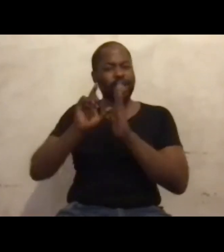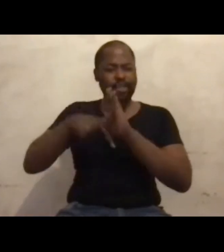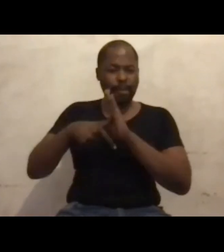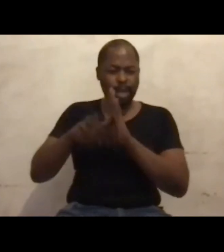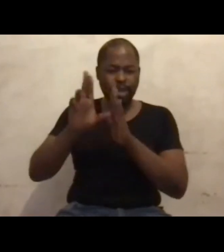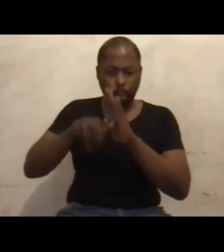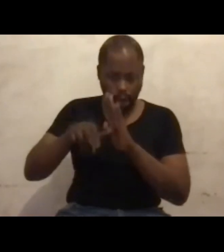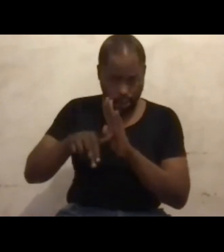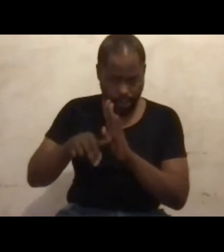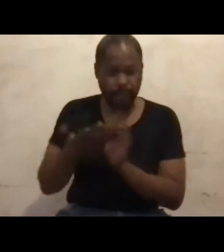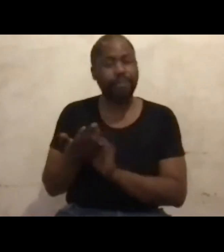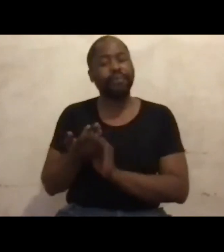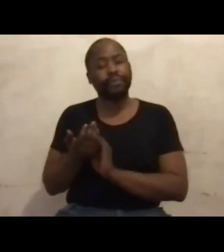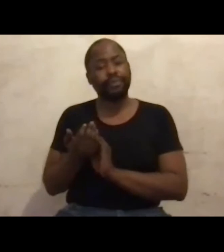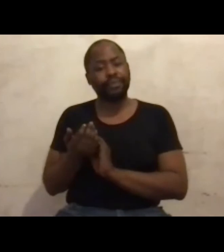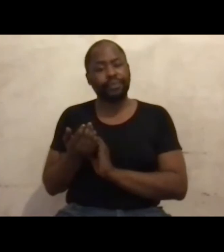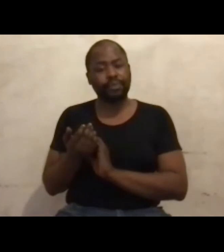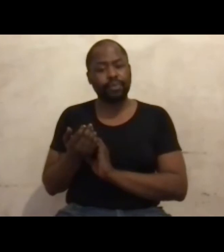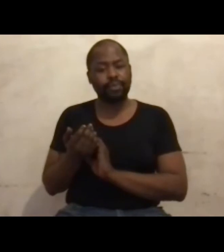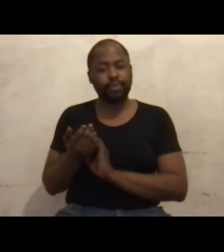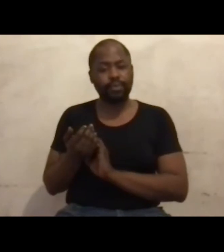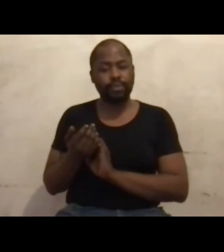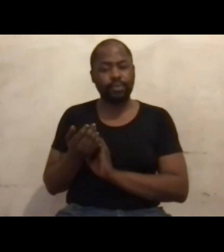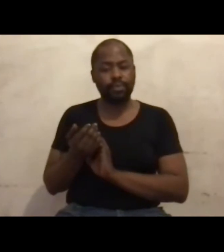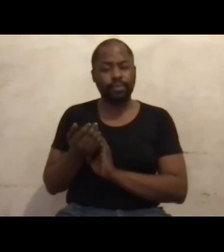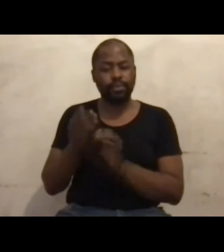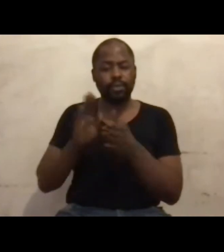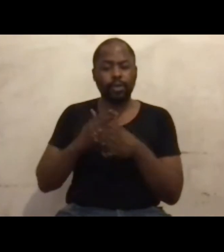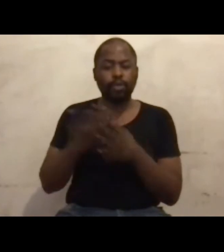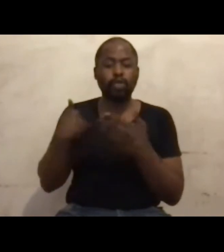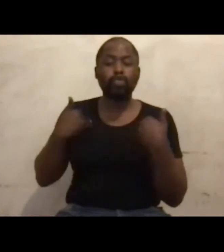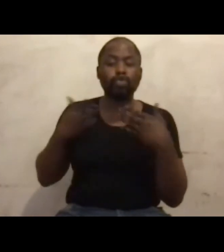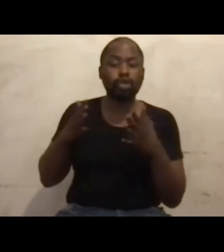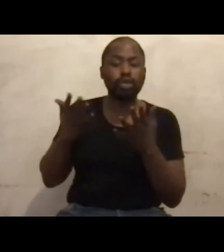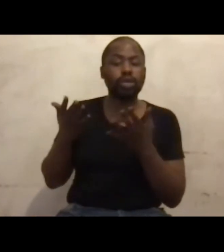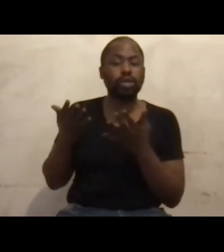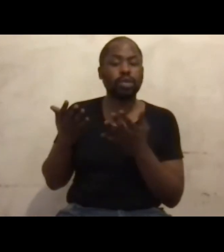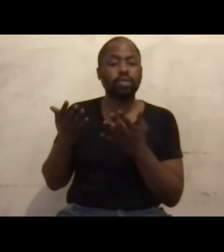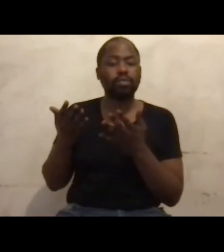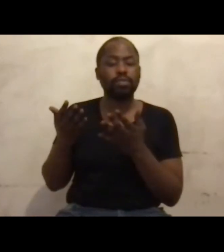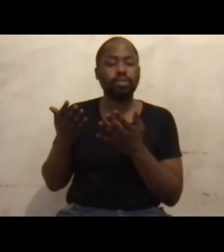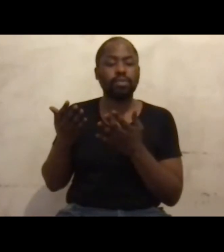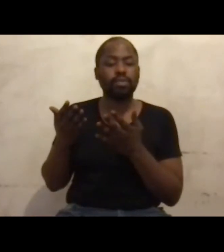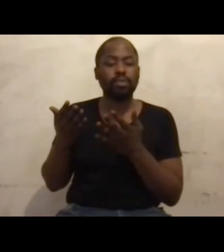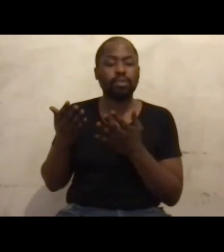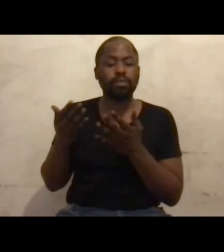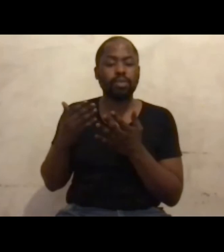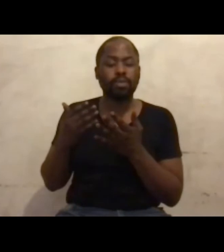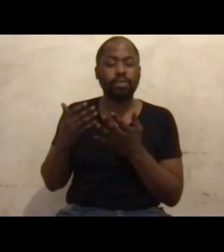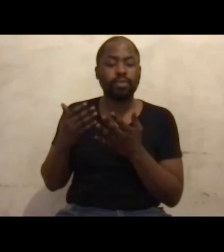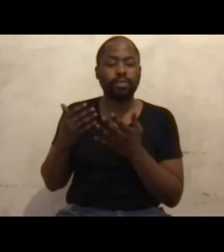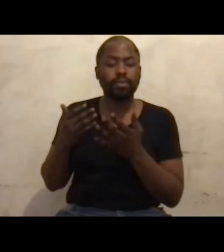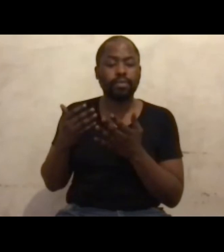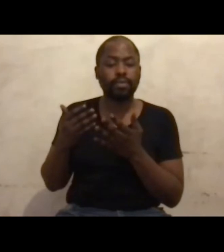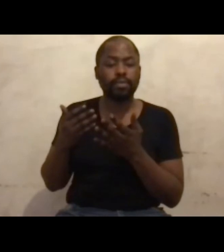experience that society was starting to embrace and even draft